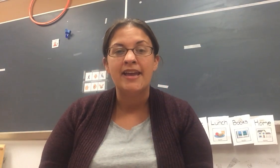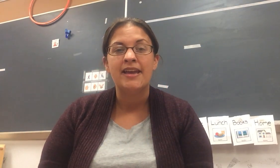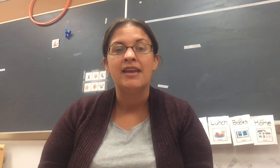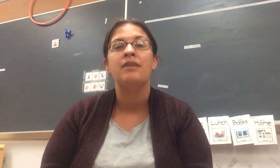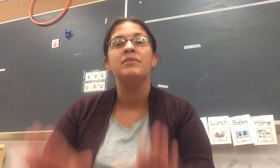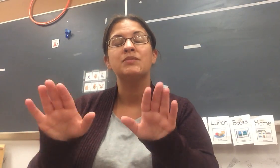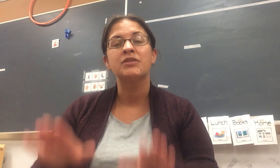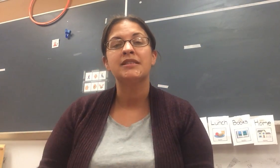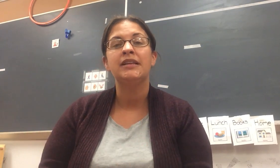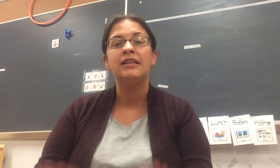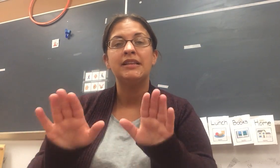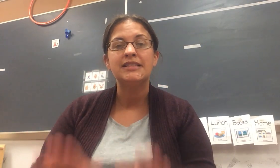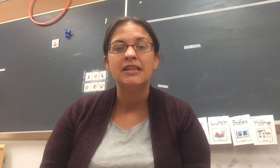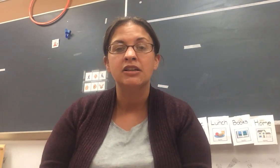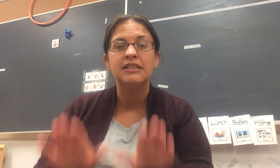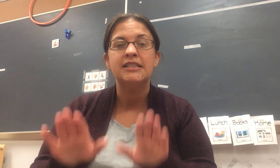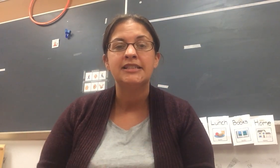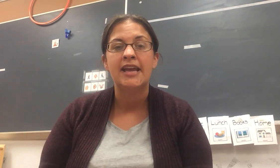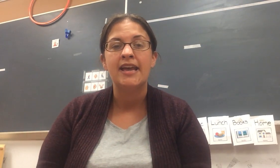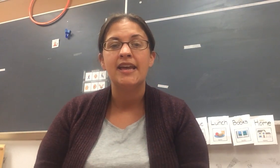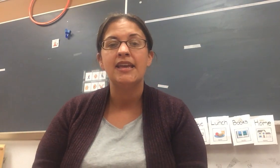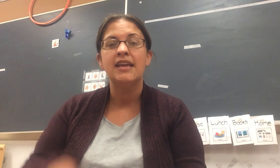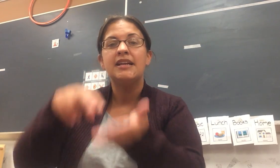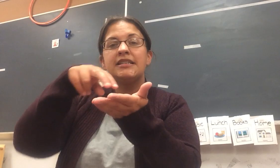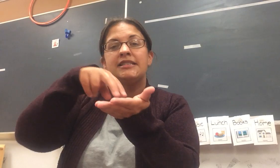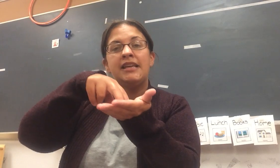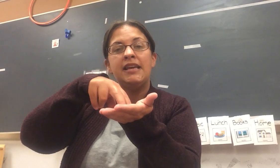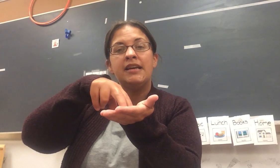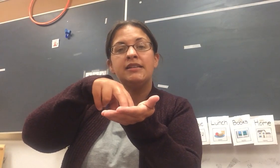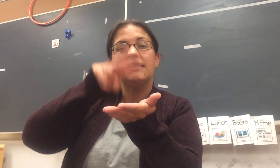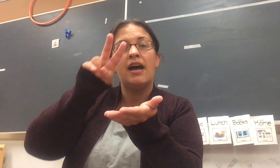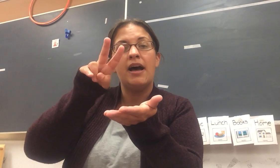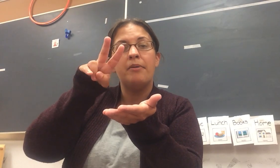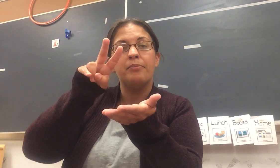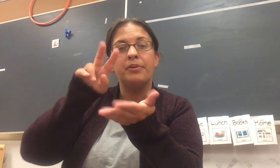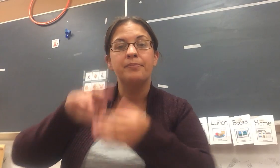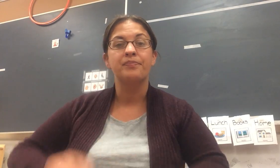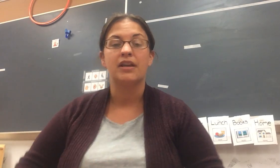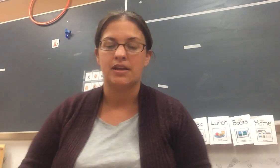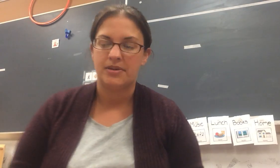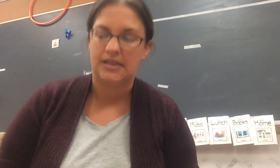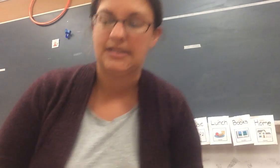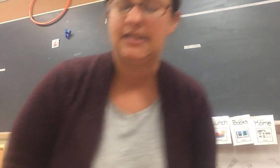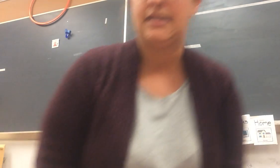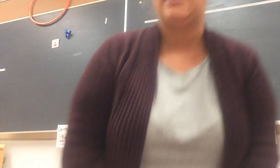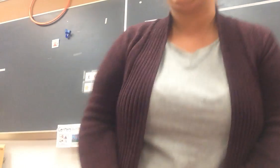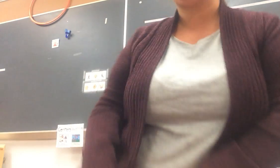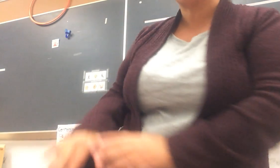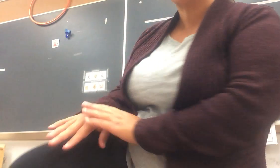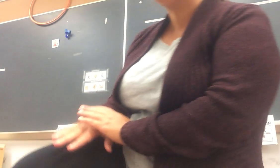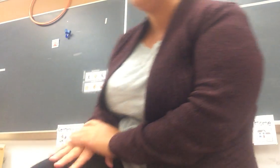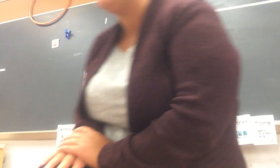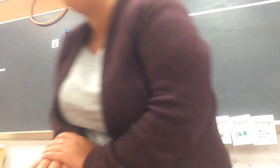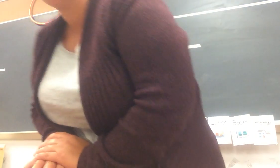Miss Priscilla's here today. Stand up. And I'm going to stand up.